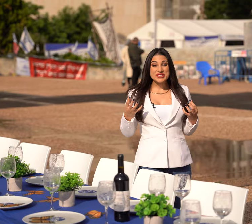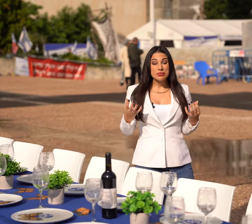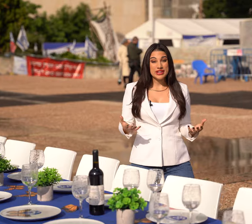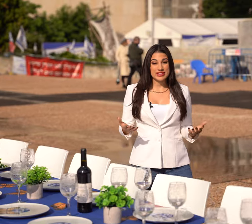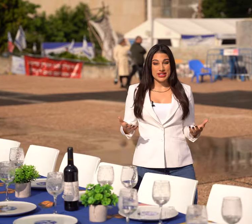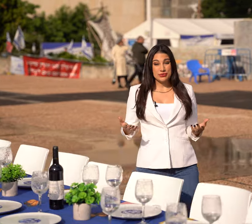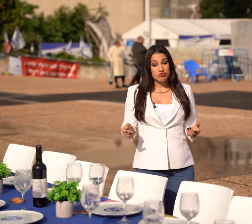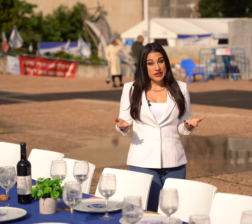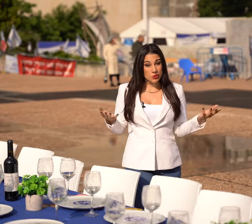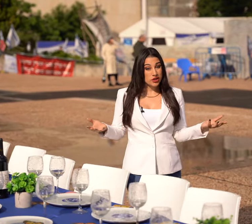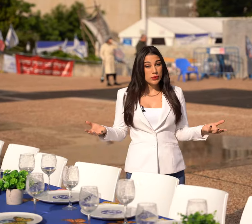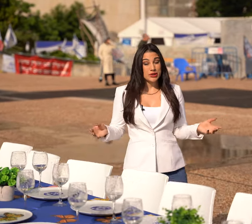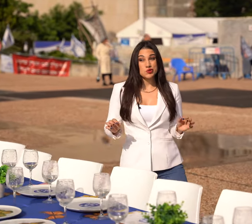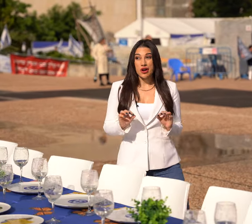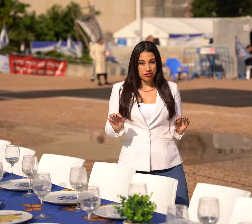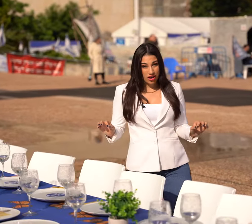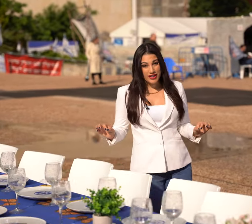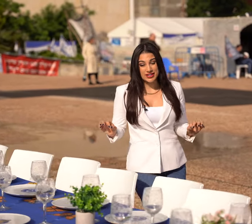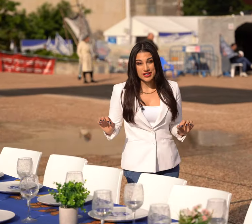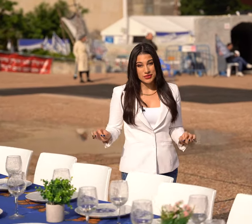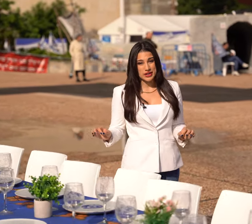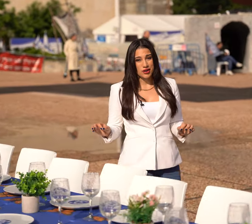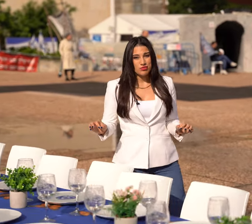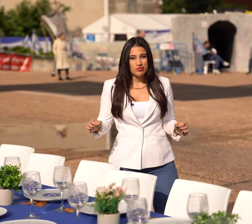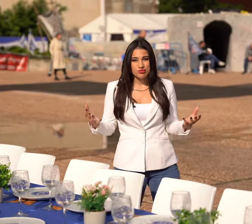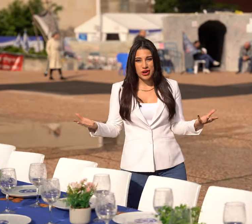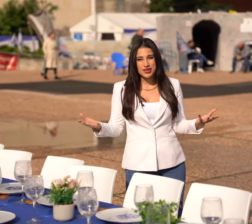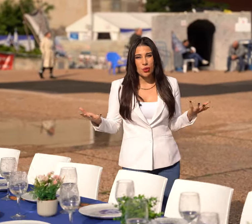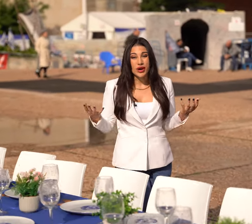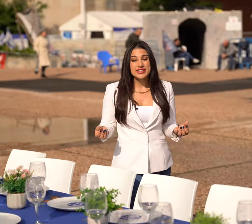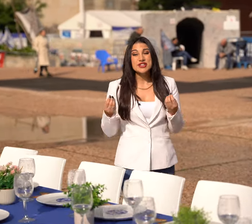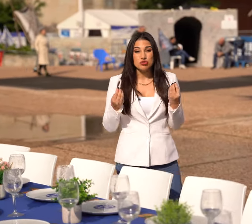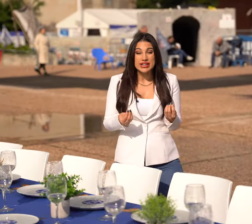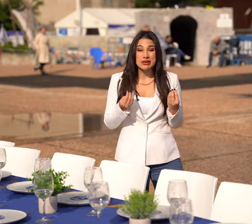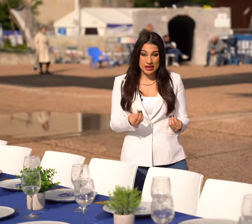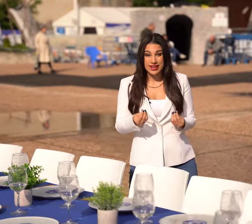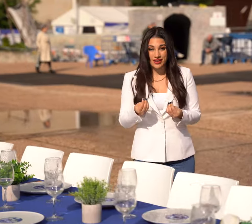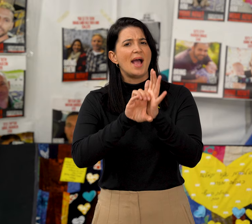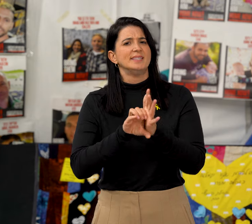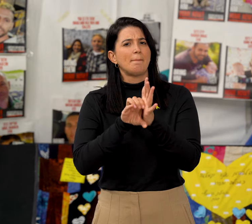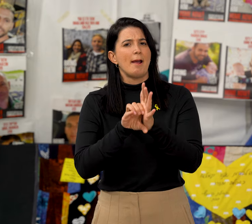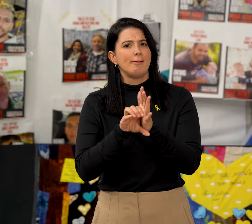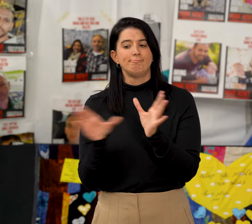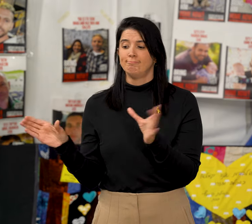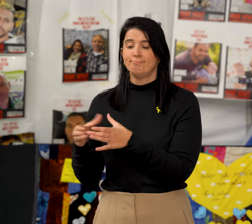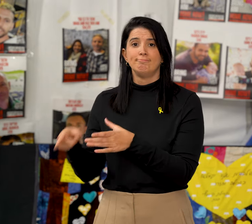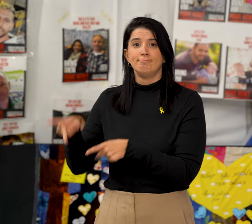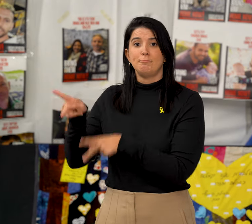Accessibility. It's a word we used a lot in this video. But what does it really mean? It's how you're building a